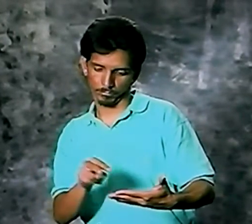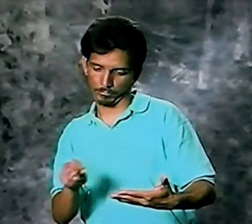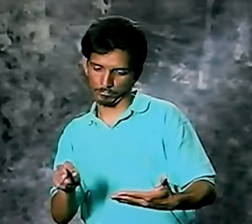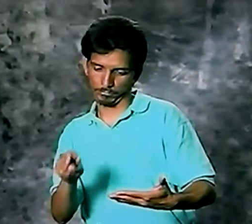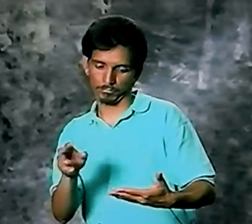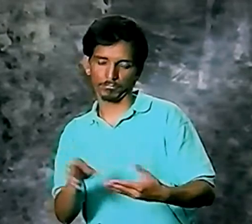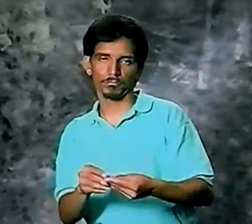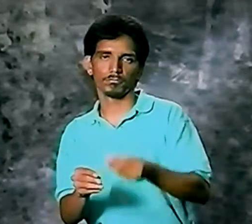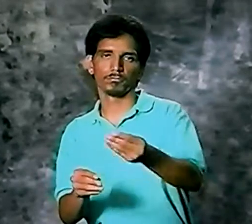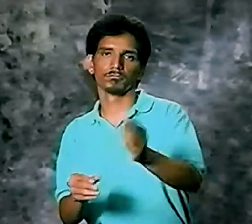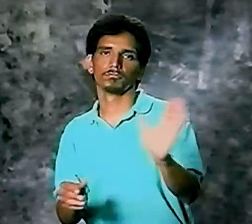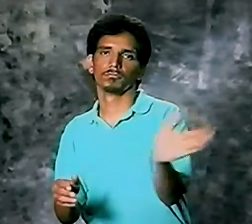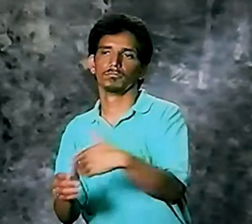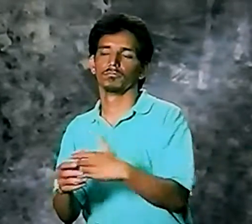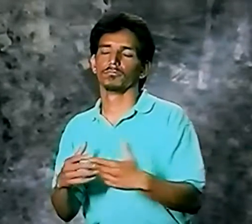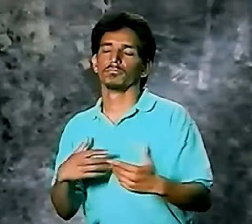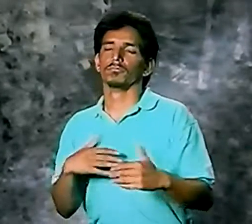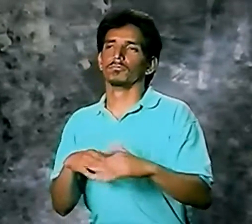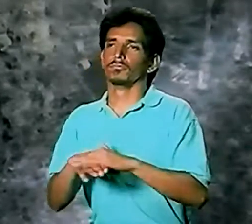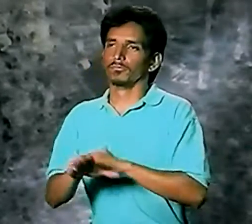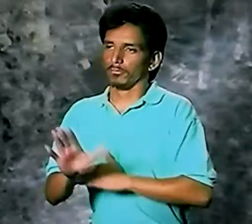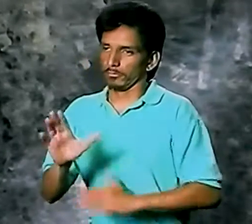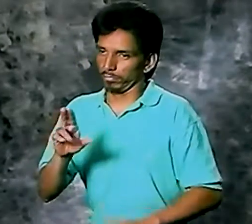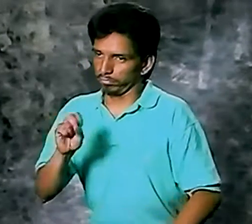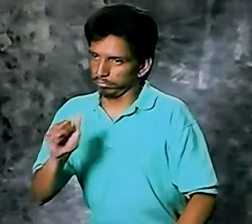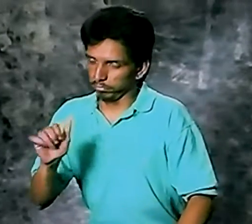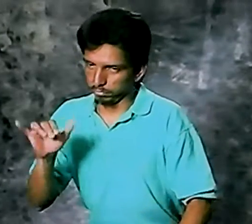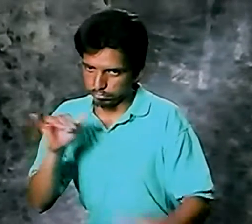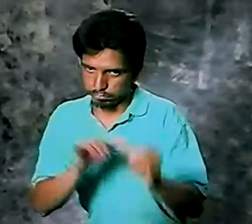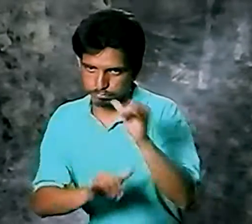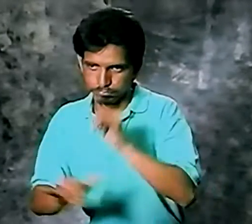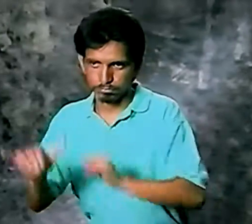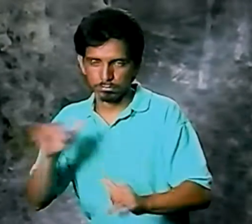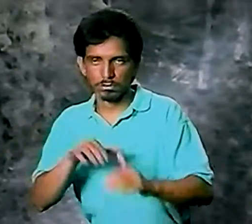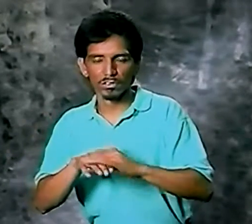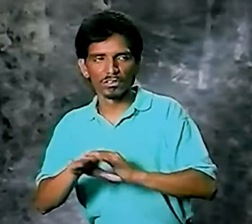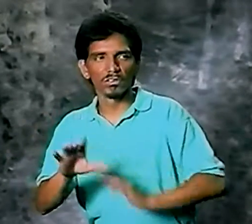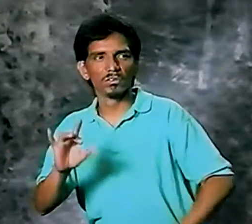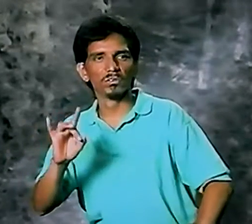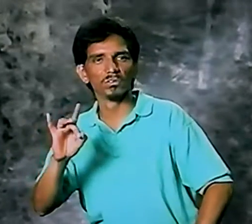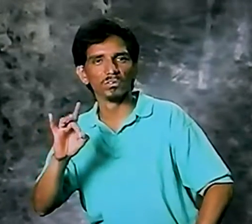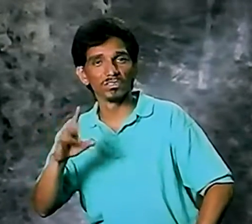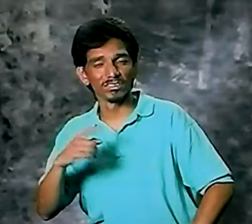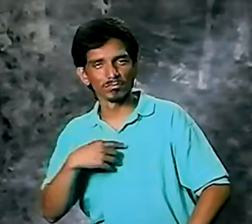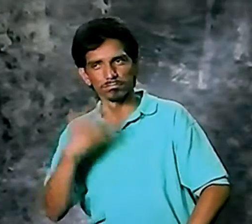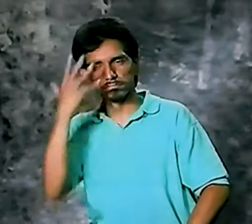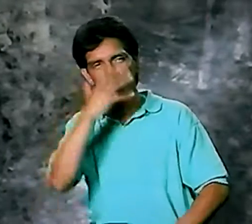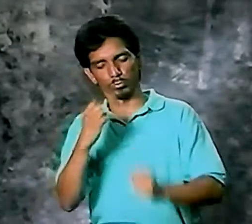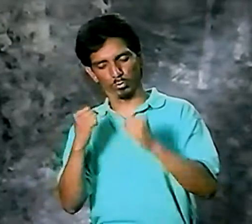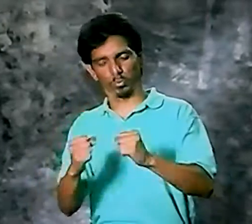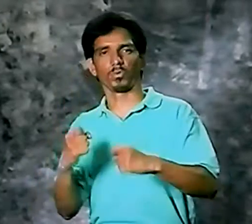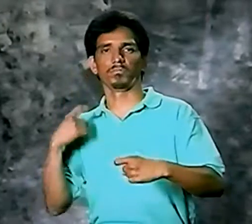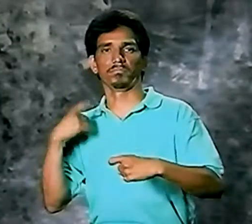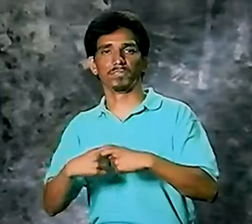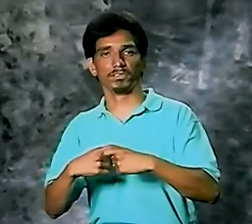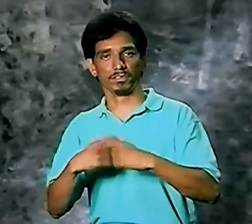and lets me through. Oh, my gosh. I was so nervous for a second.